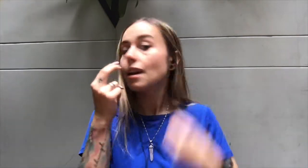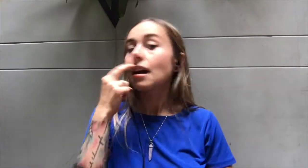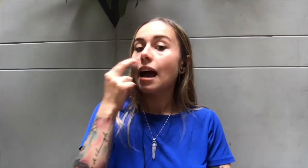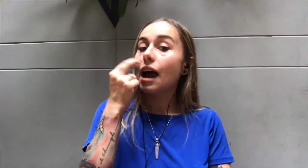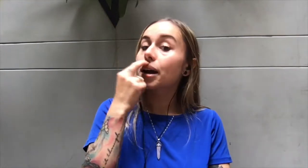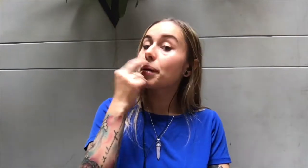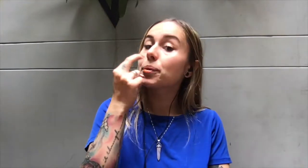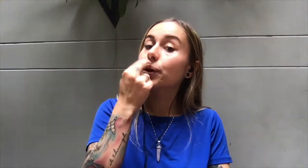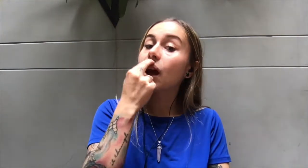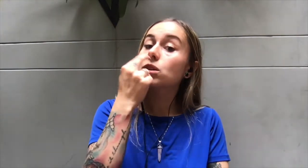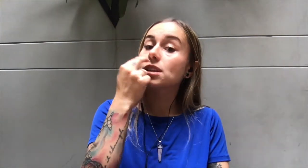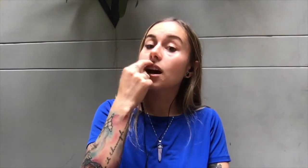I remember when I was younger.